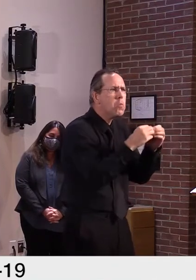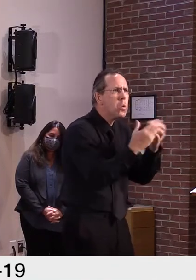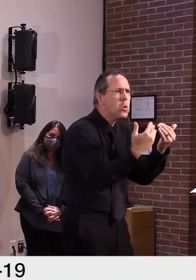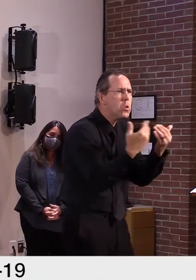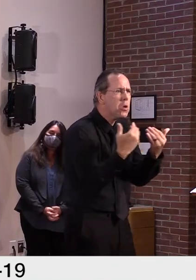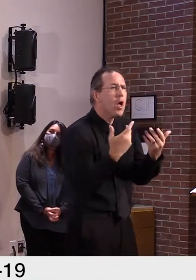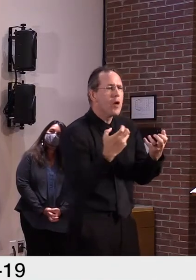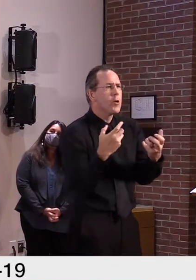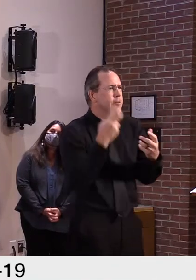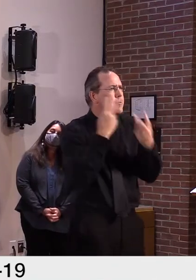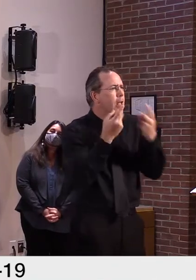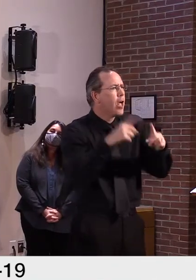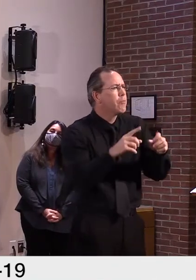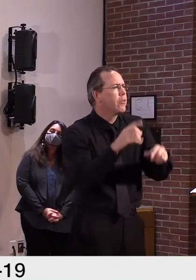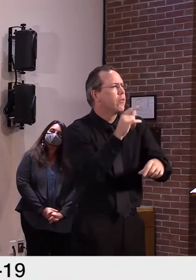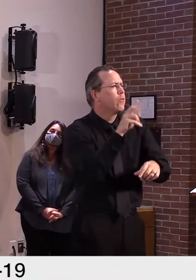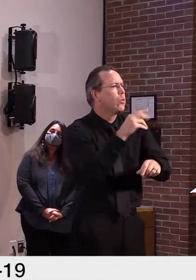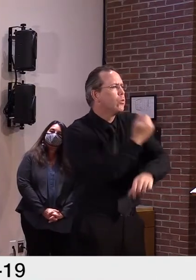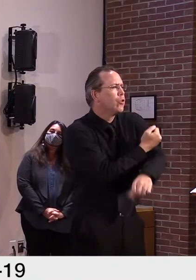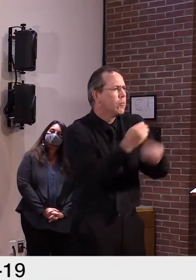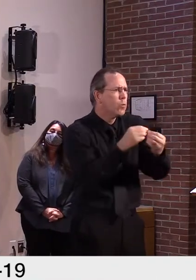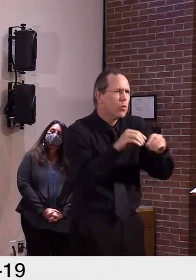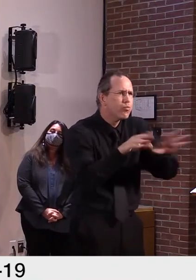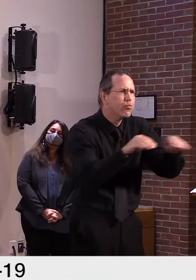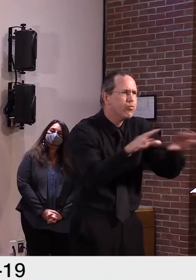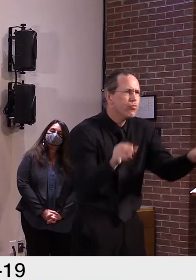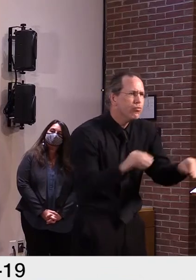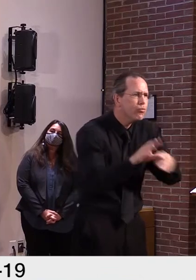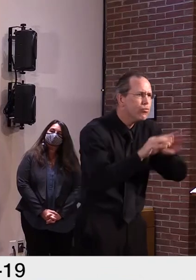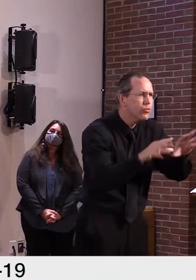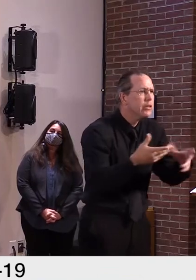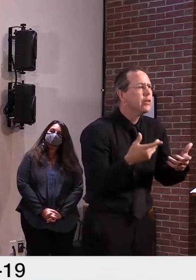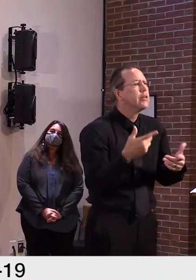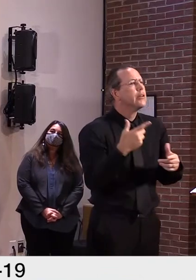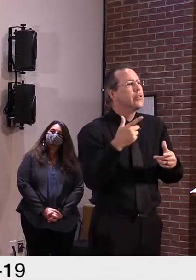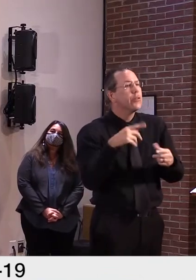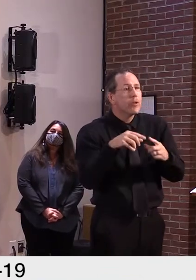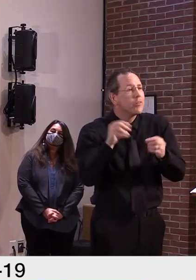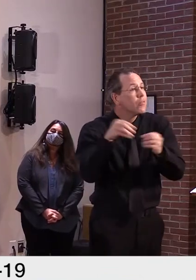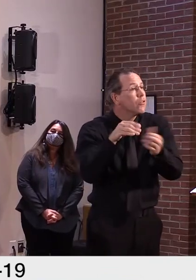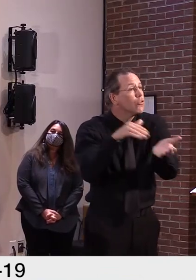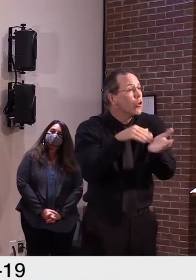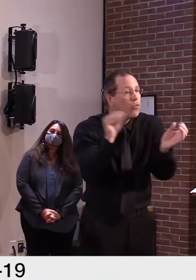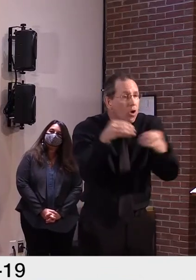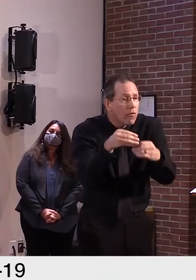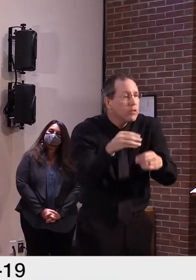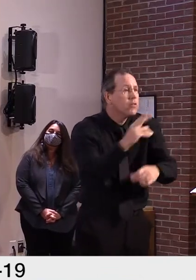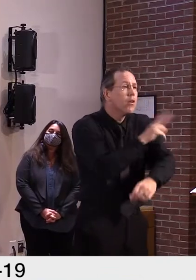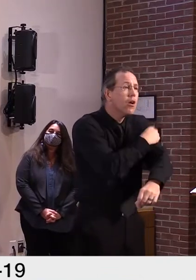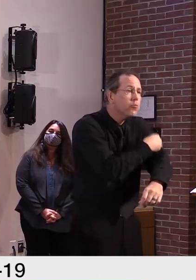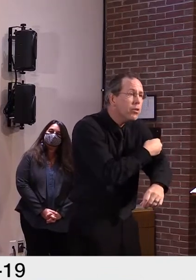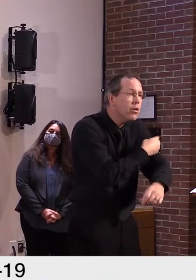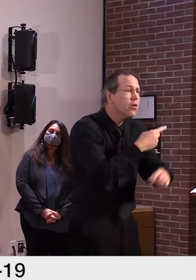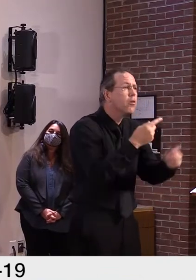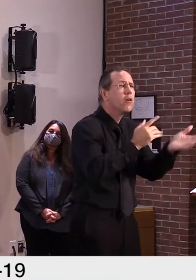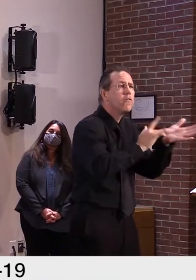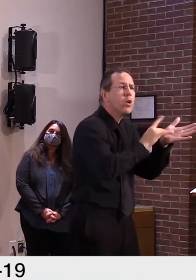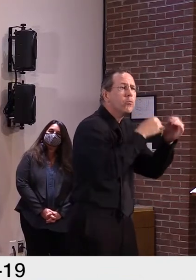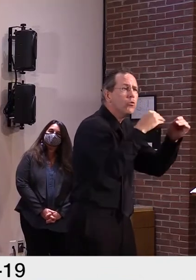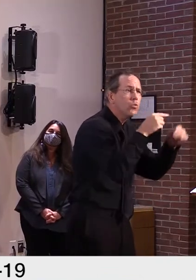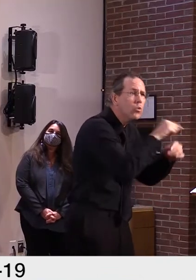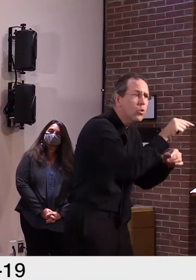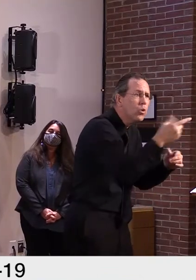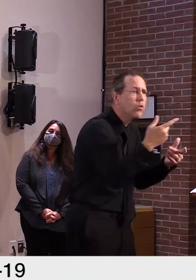medical practices, hospital groups, etc. They're finding ways to deliver the vaccine, some of which has been